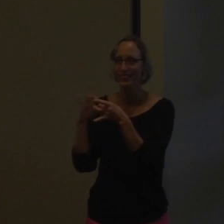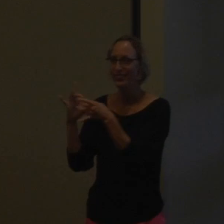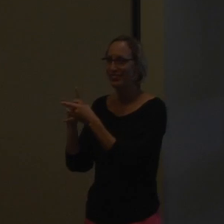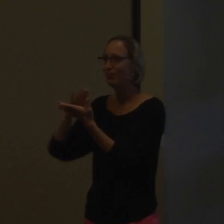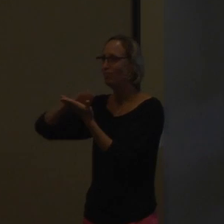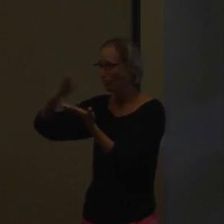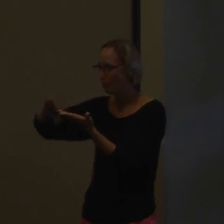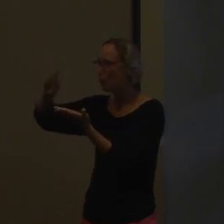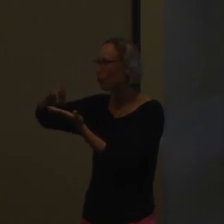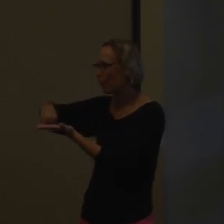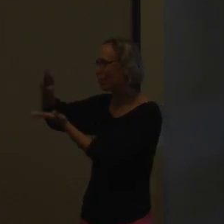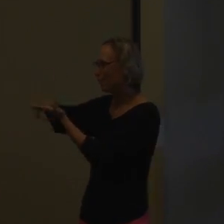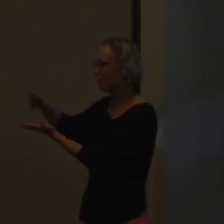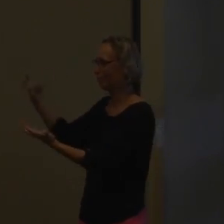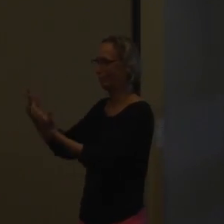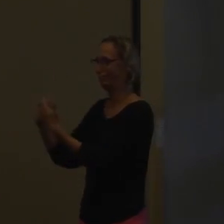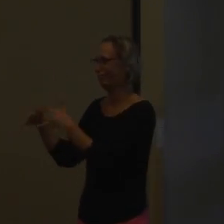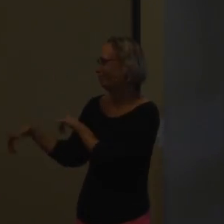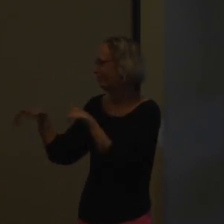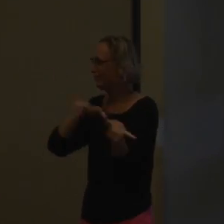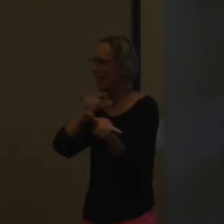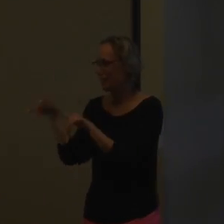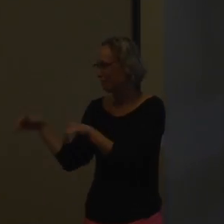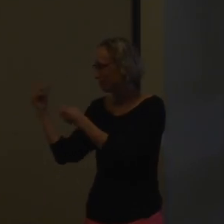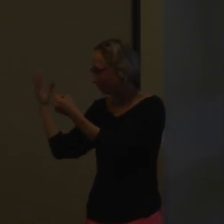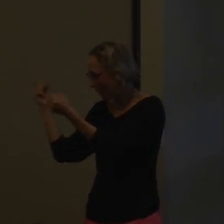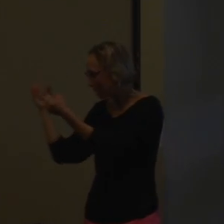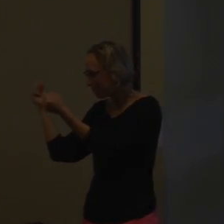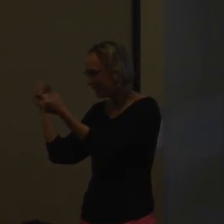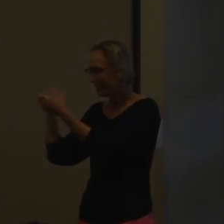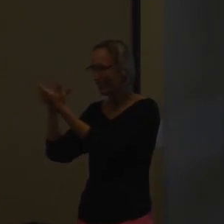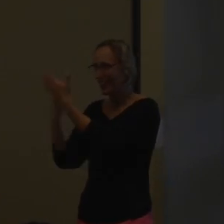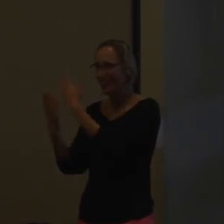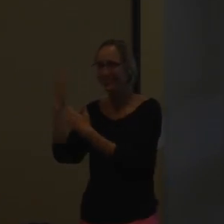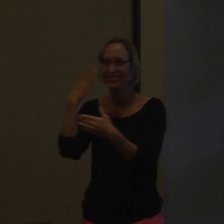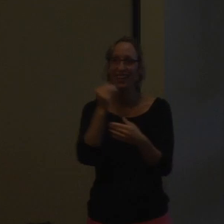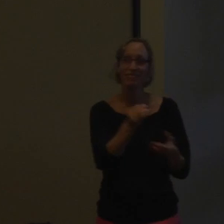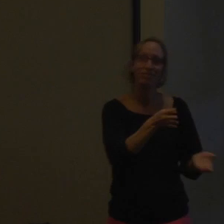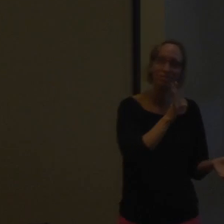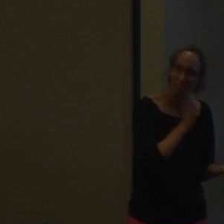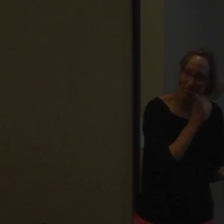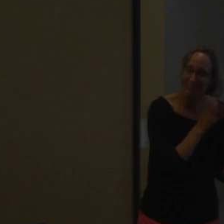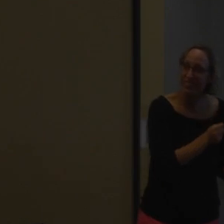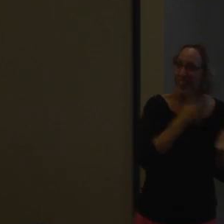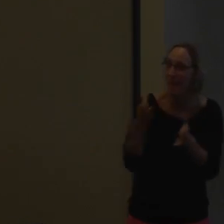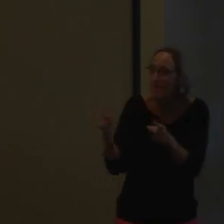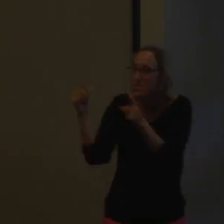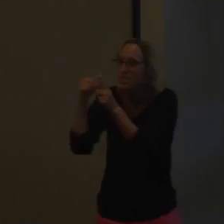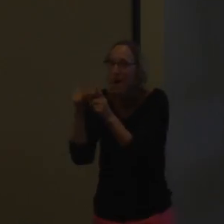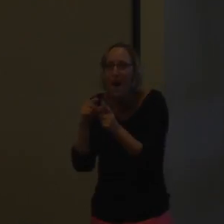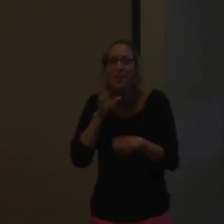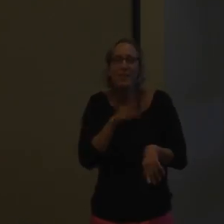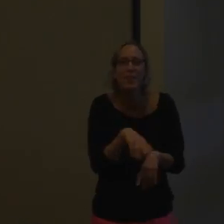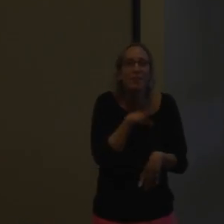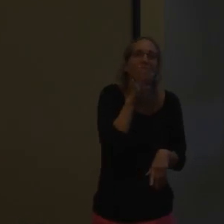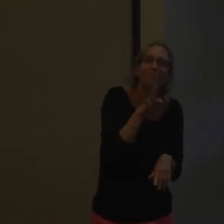constant combinations, the rhythm in ASL that matched up with the hand babbling and with the talking.